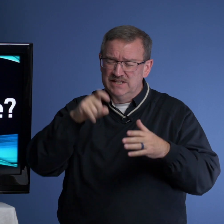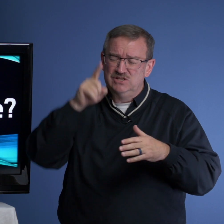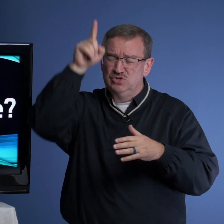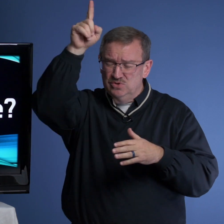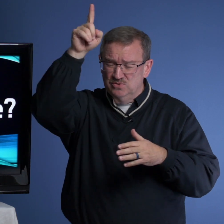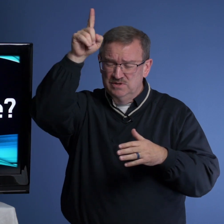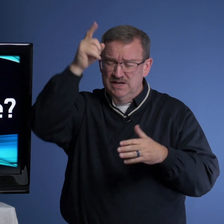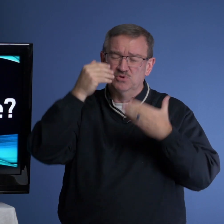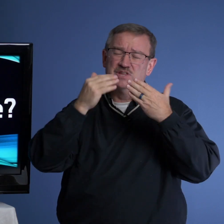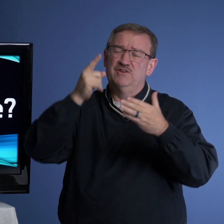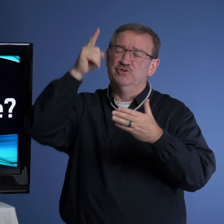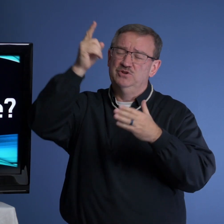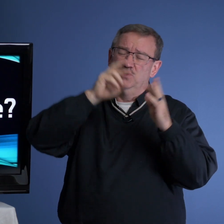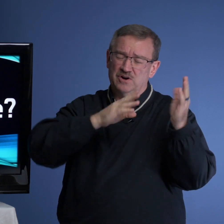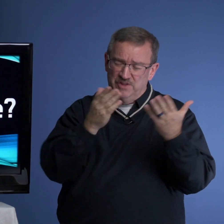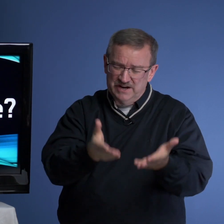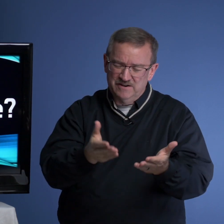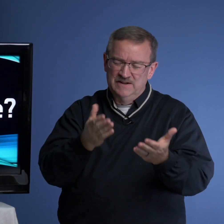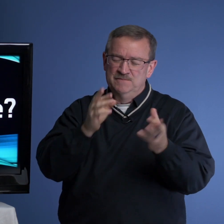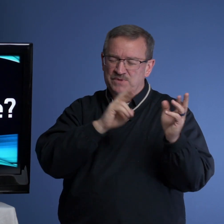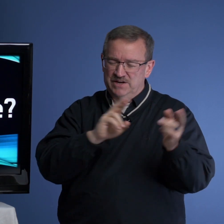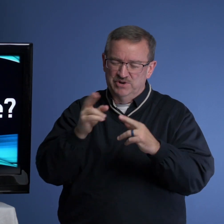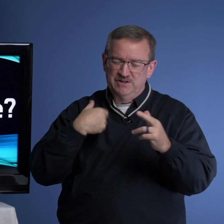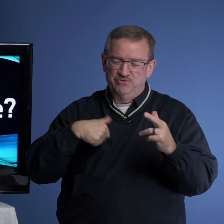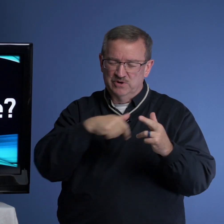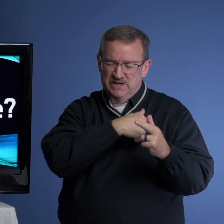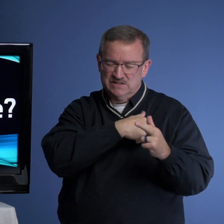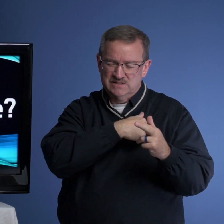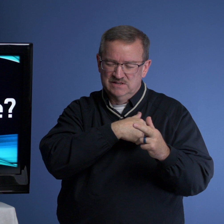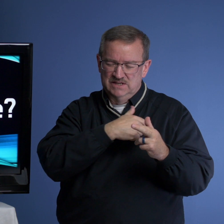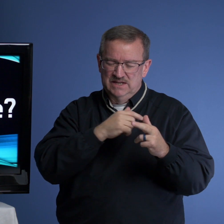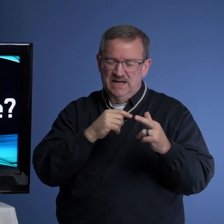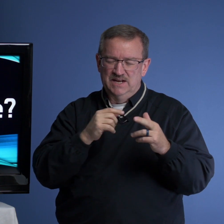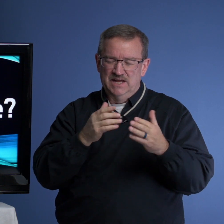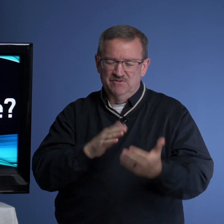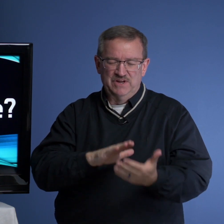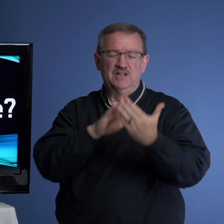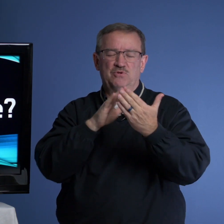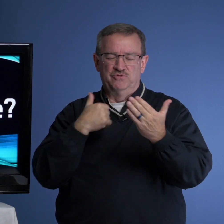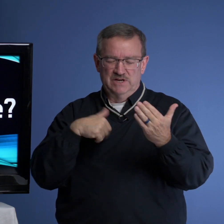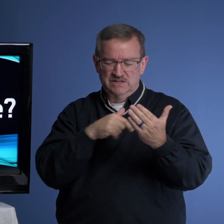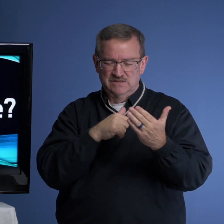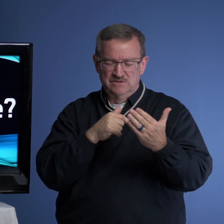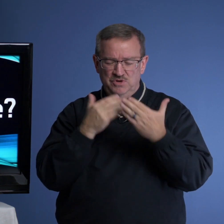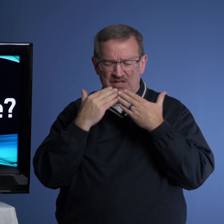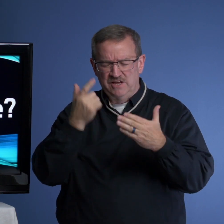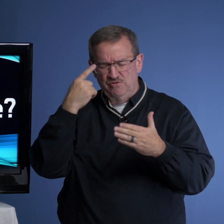need you, and we're thankful you are there and ready for us and available for us. We thank you